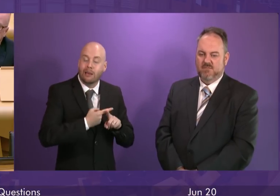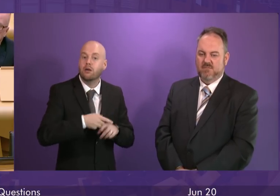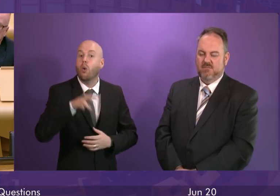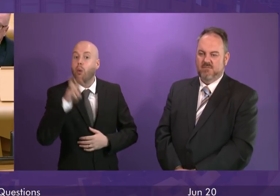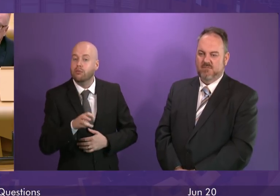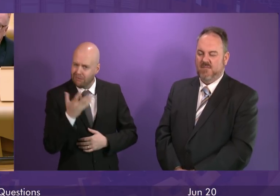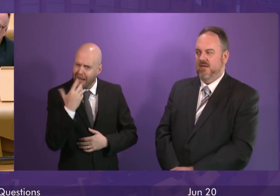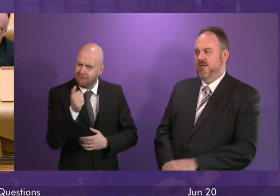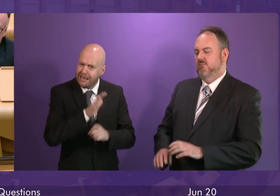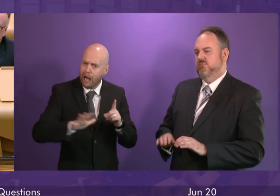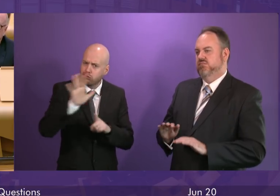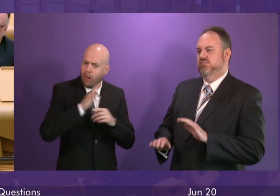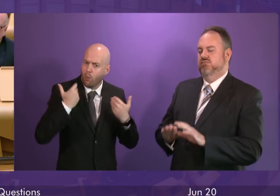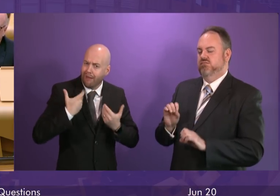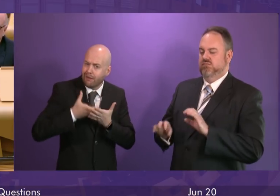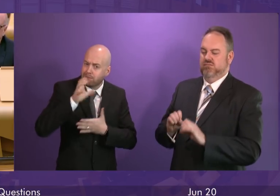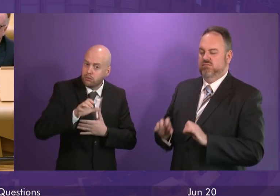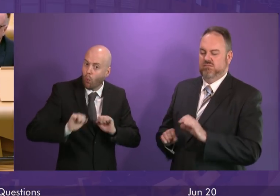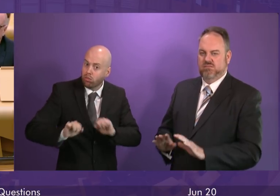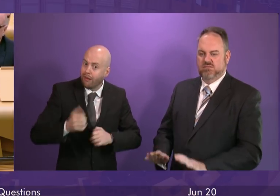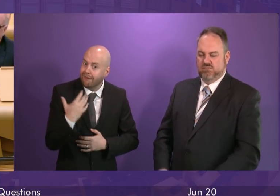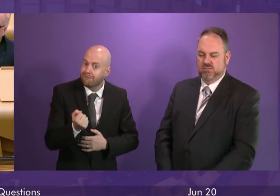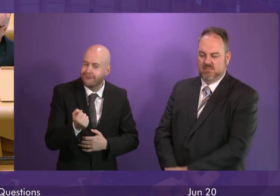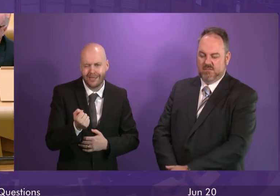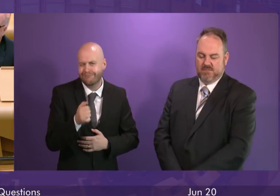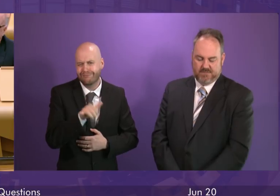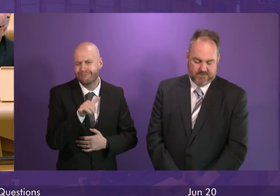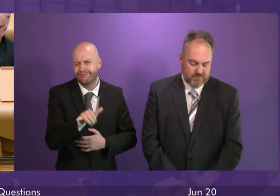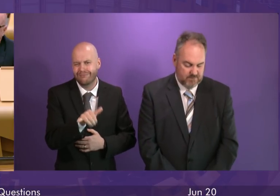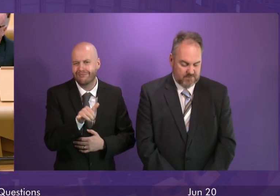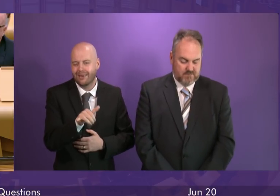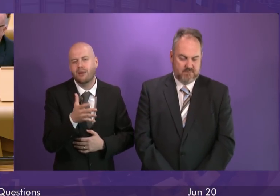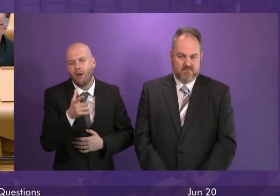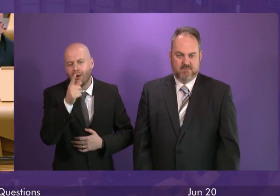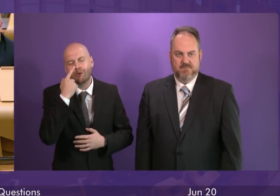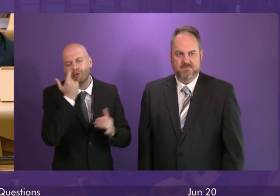perhaps they should look to their own record where they are in government.